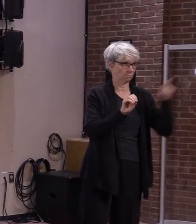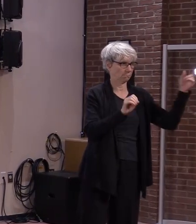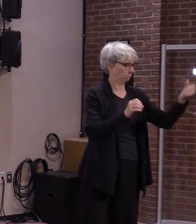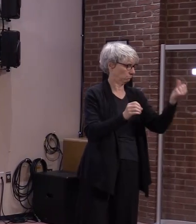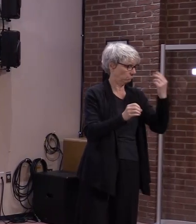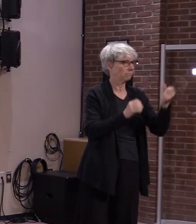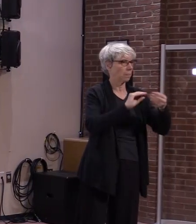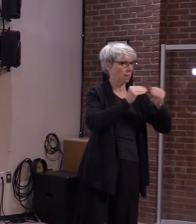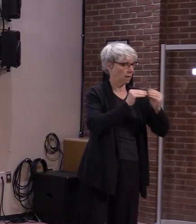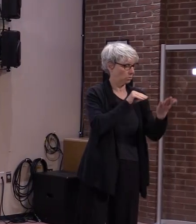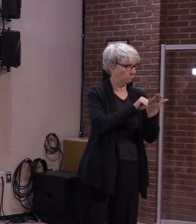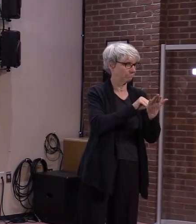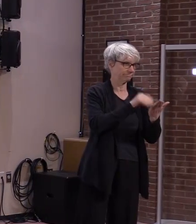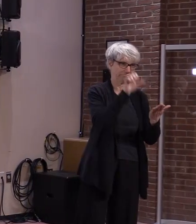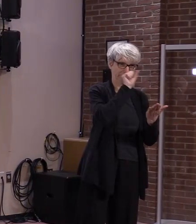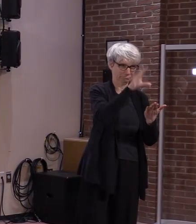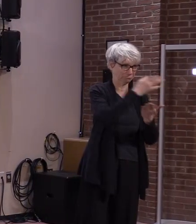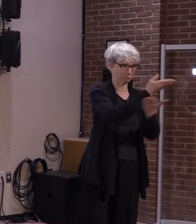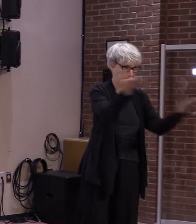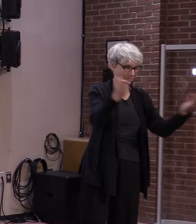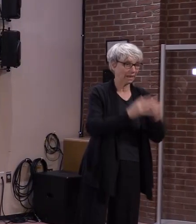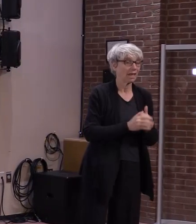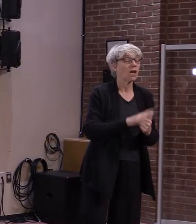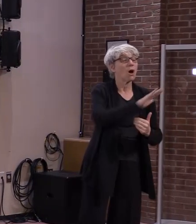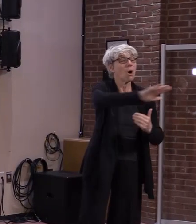all Vermonters with at least one dose.